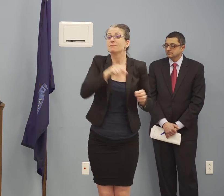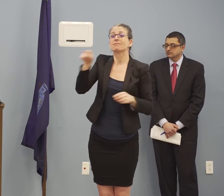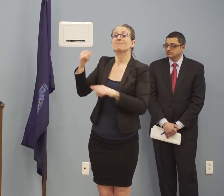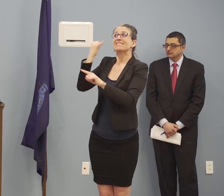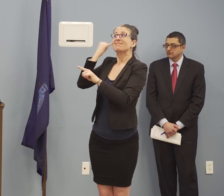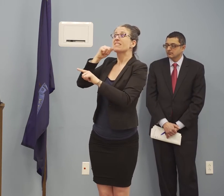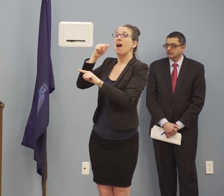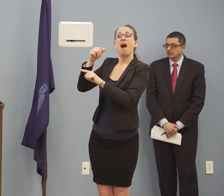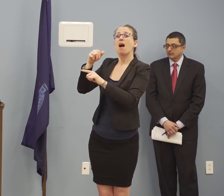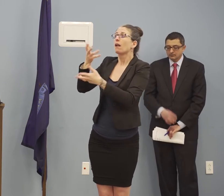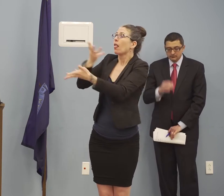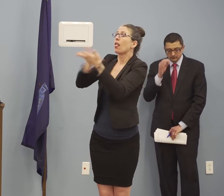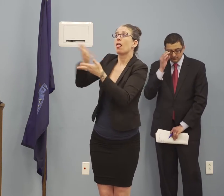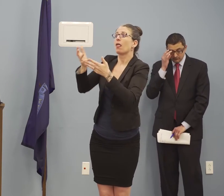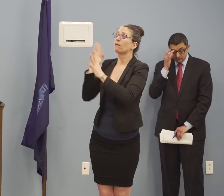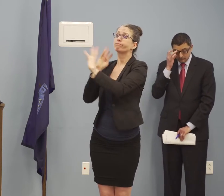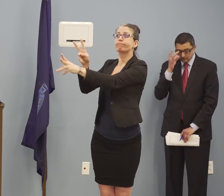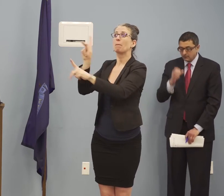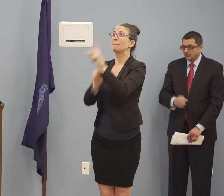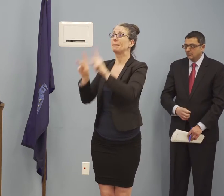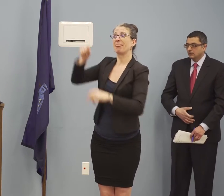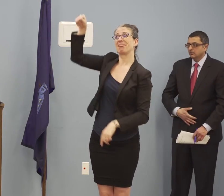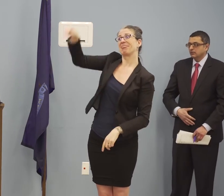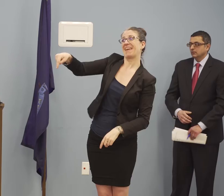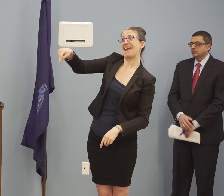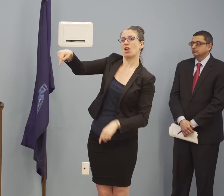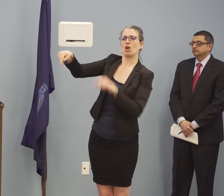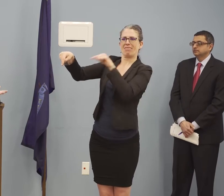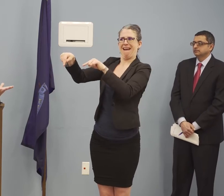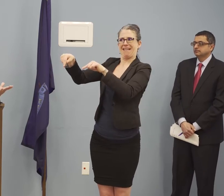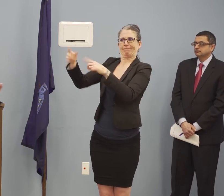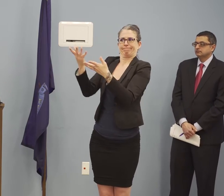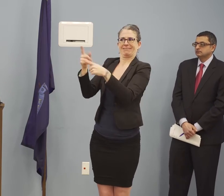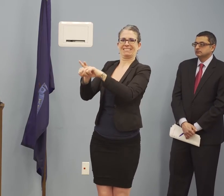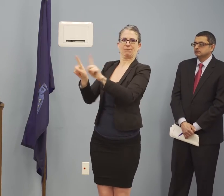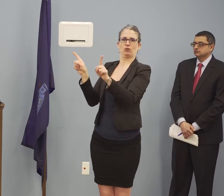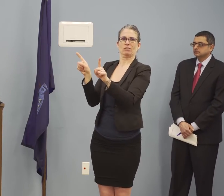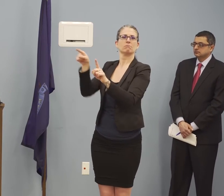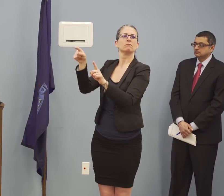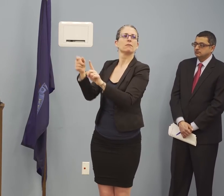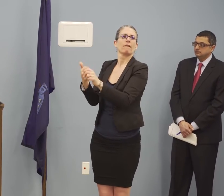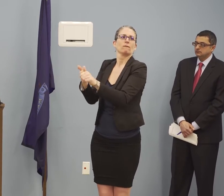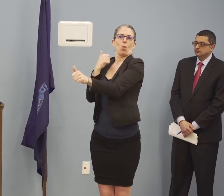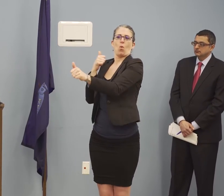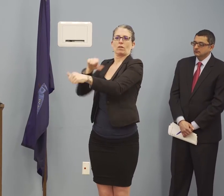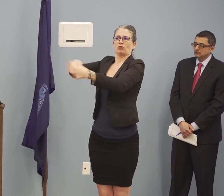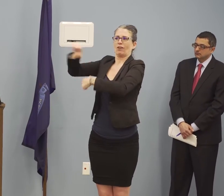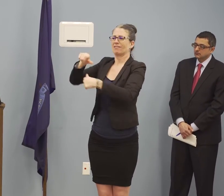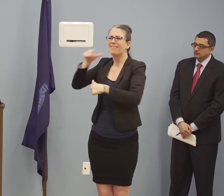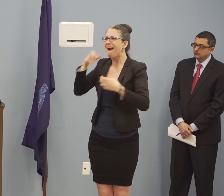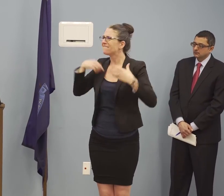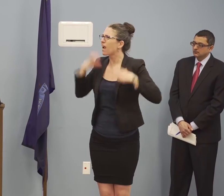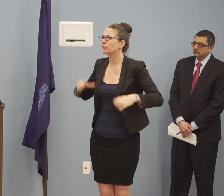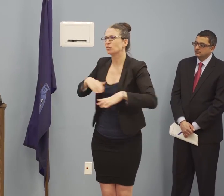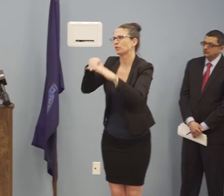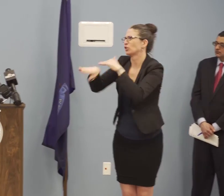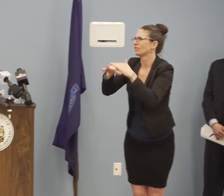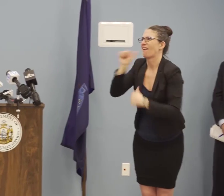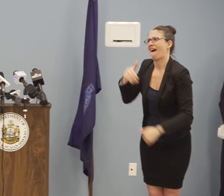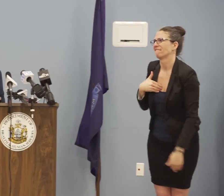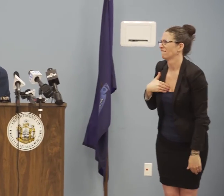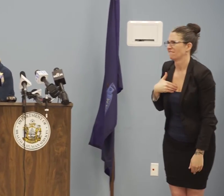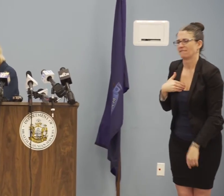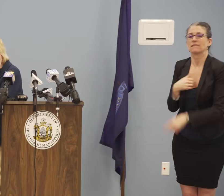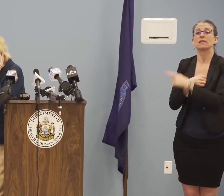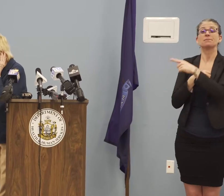proximity of working people, minimizing the spread. Governor, your second part doesn't specifically